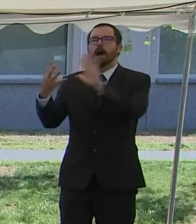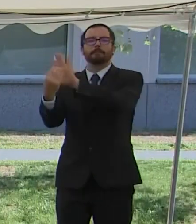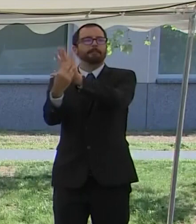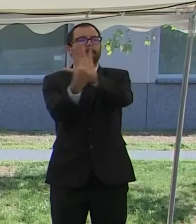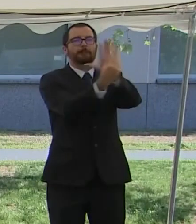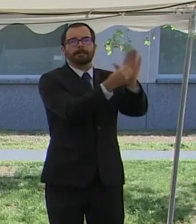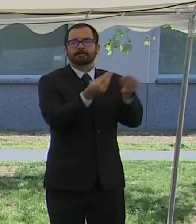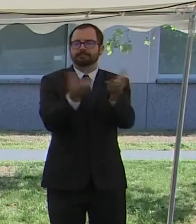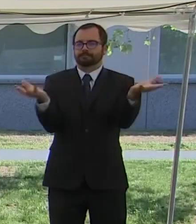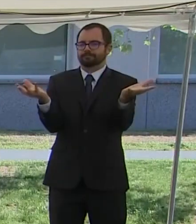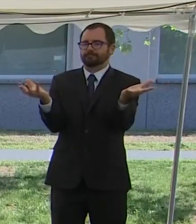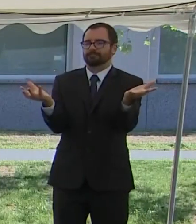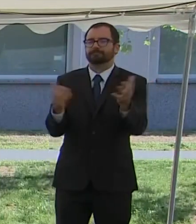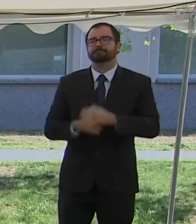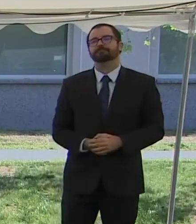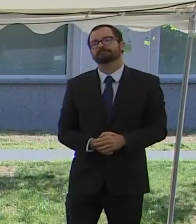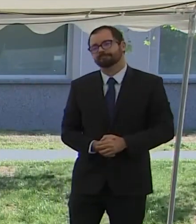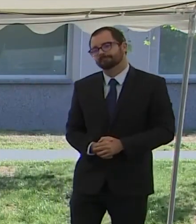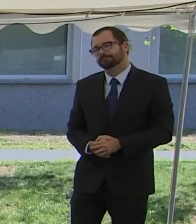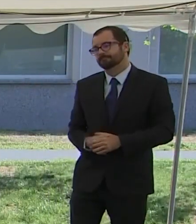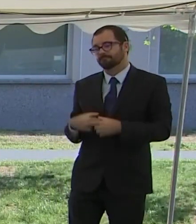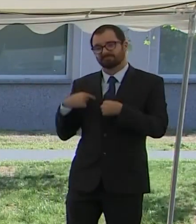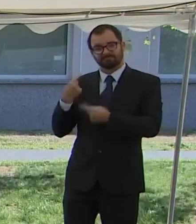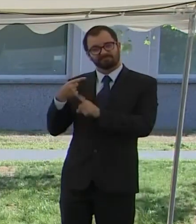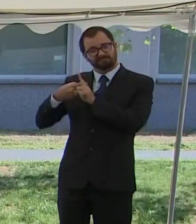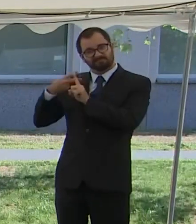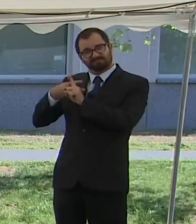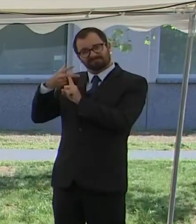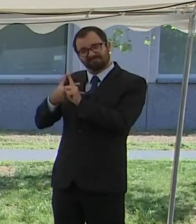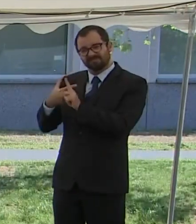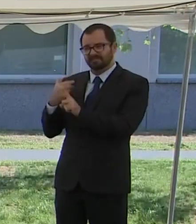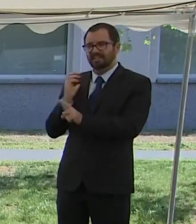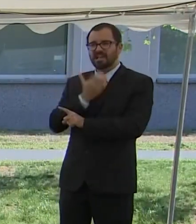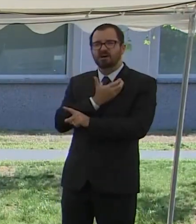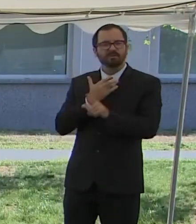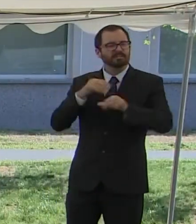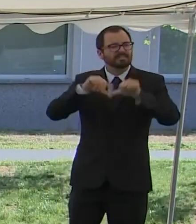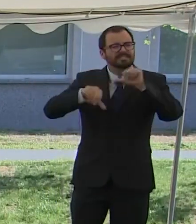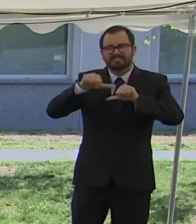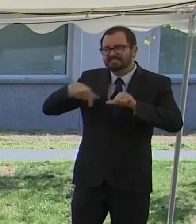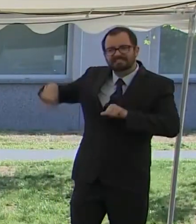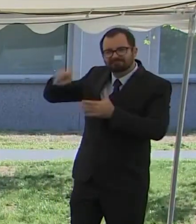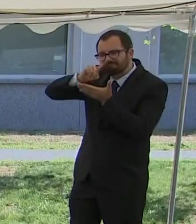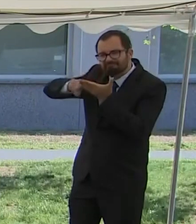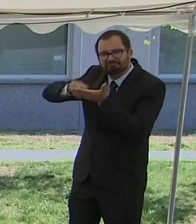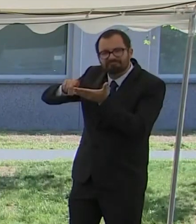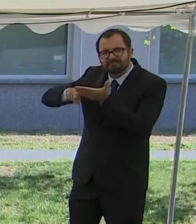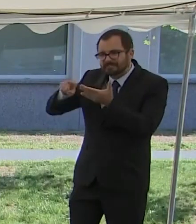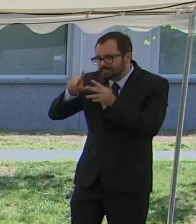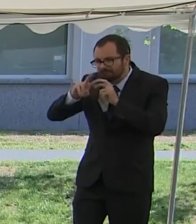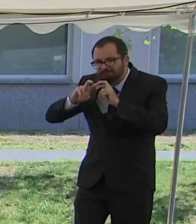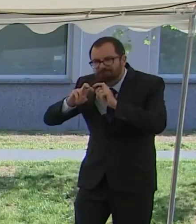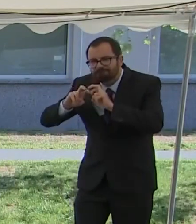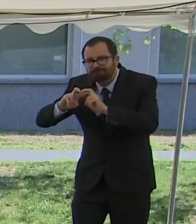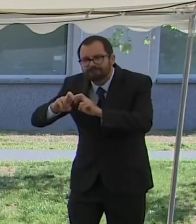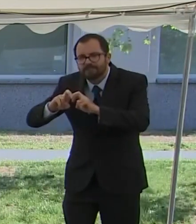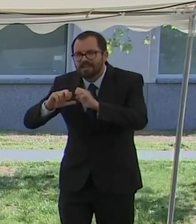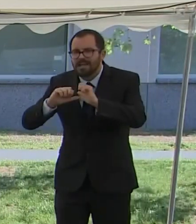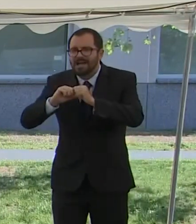our scientists have been studying the production process, determining how to make larger batches, called scaling up,